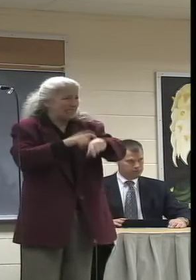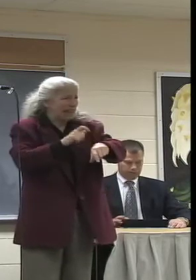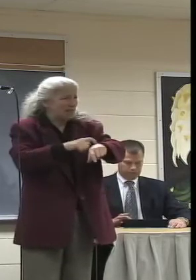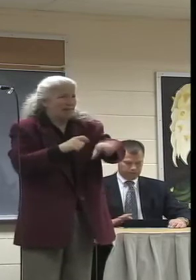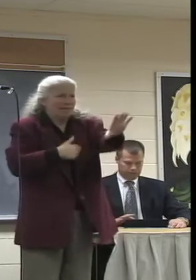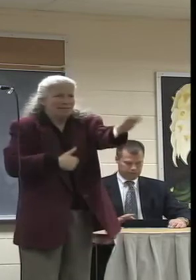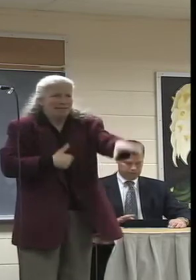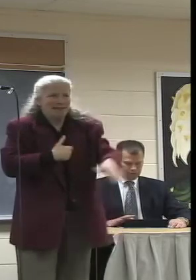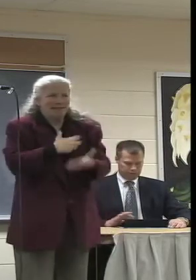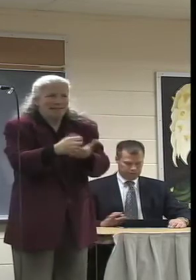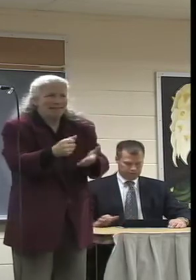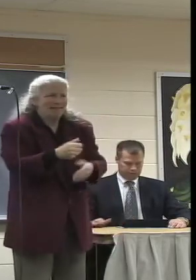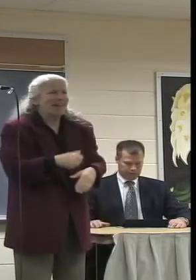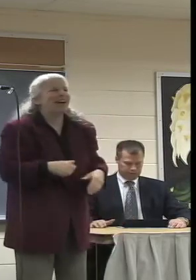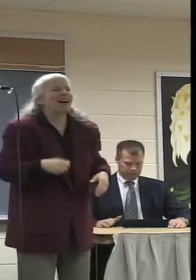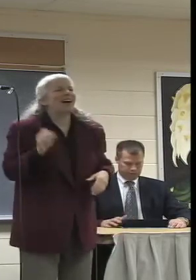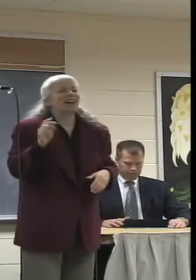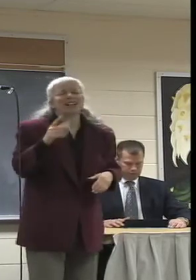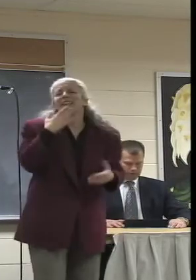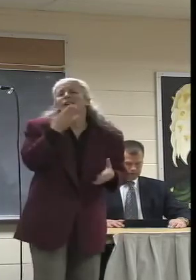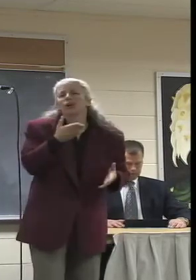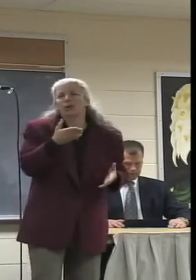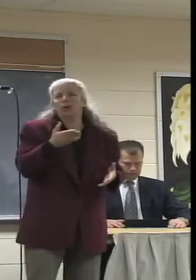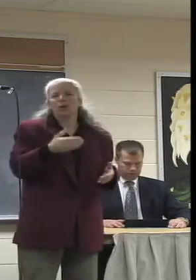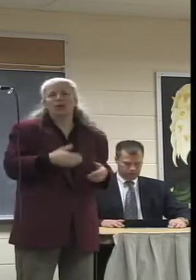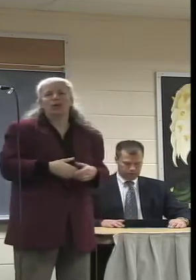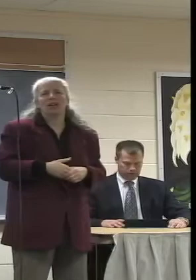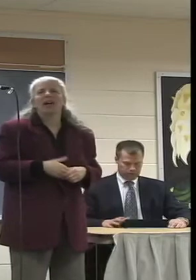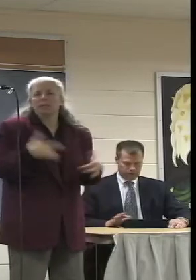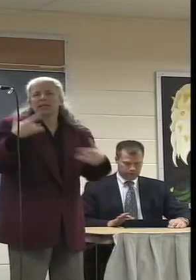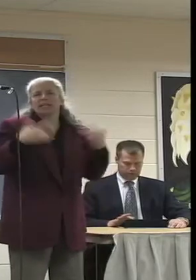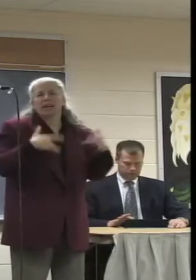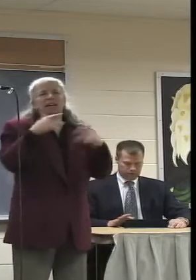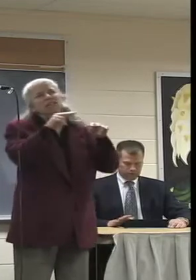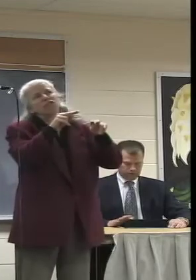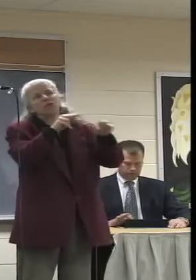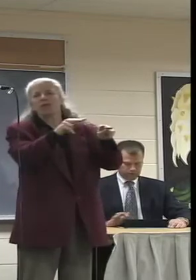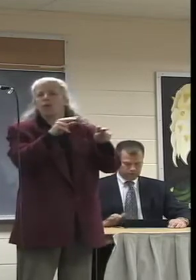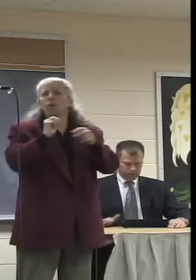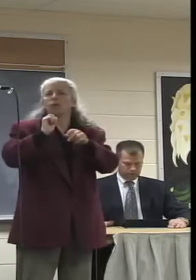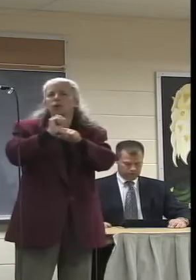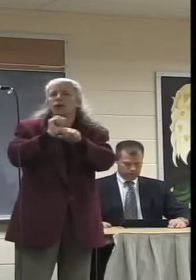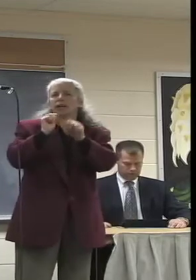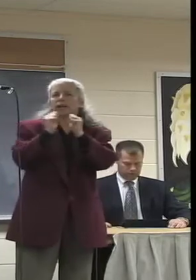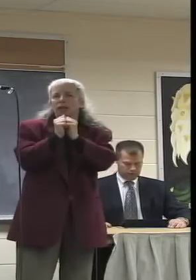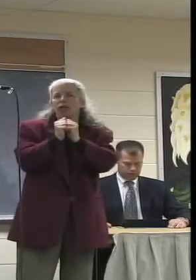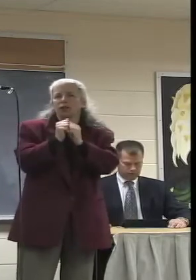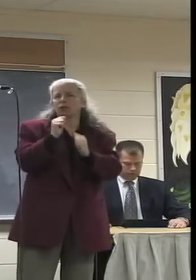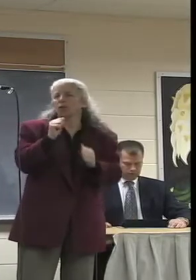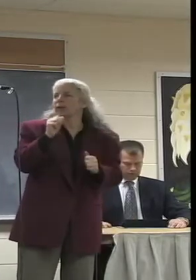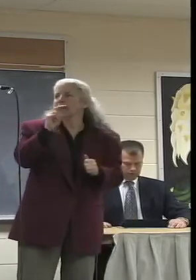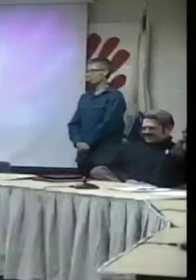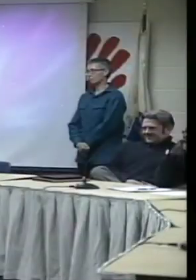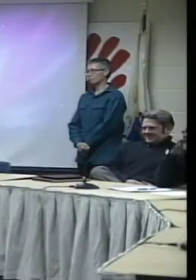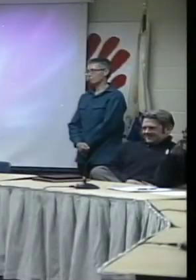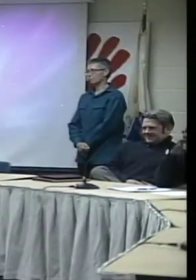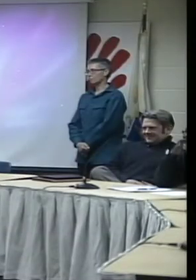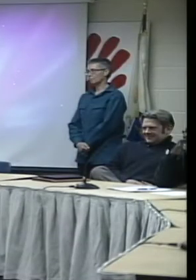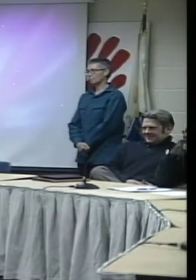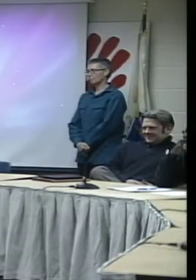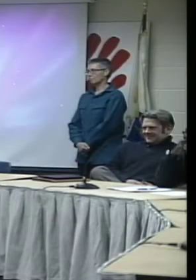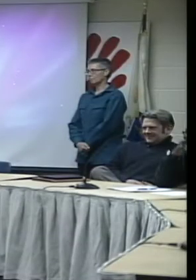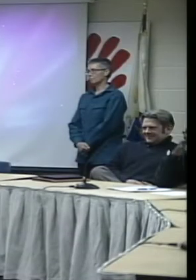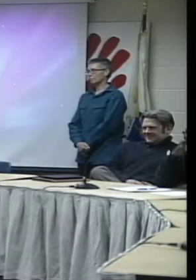I want to thank you all very much. This has been a wonderful journey, and I'm very excited to continue my collaboration with NCTV. Thank you all. Thank you.